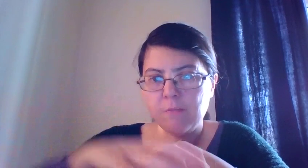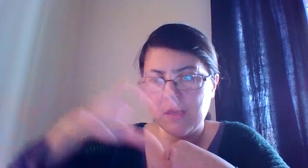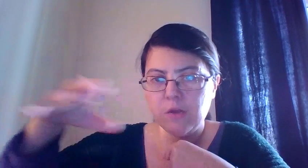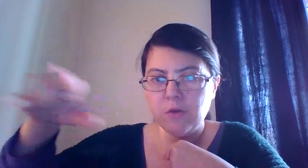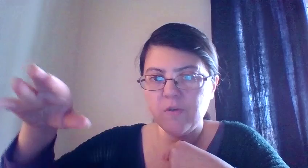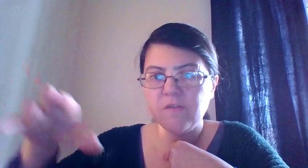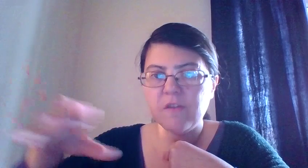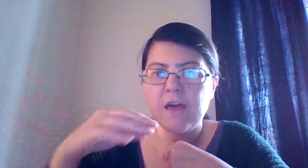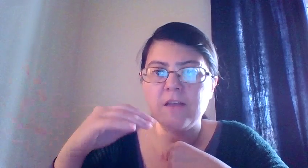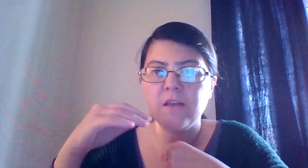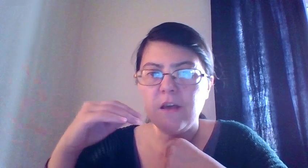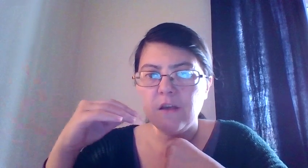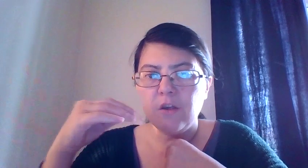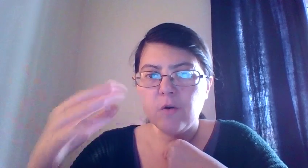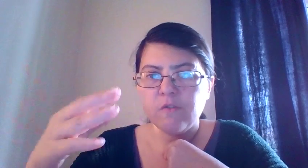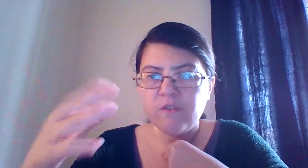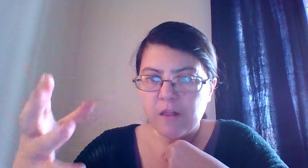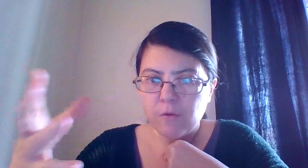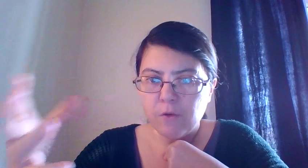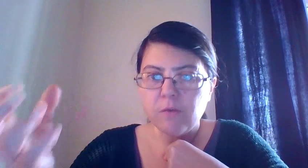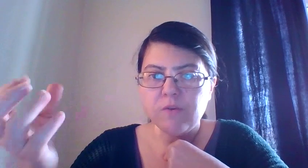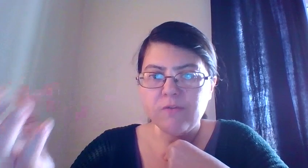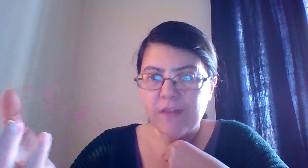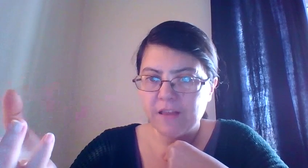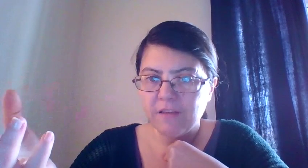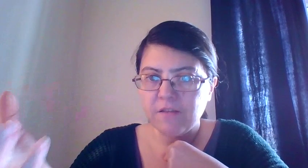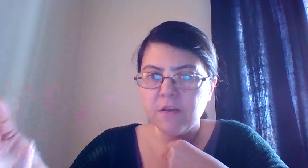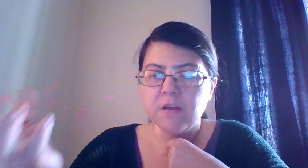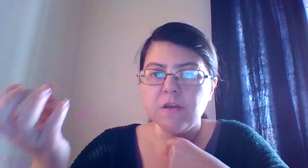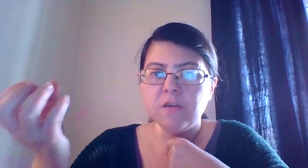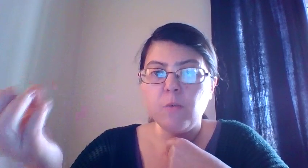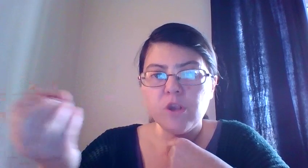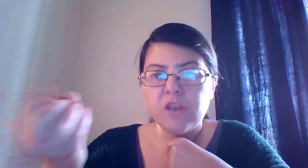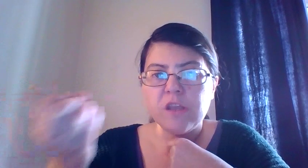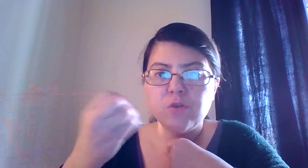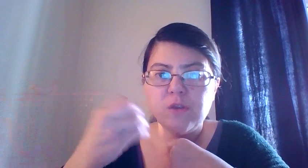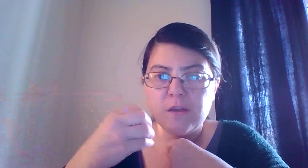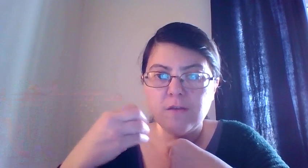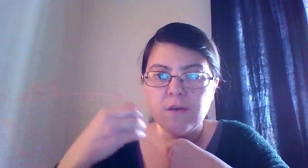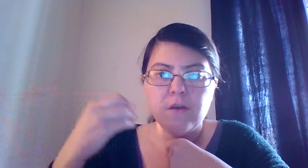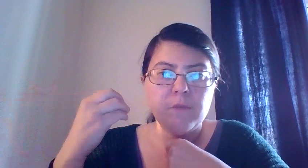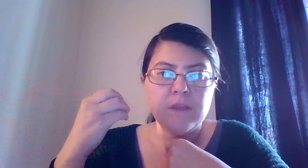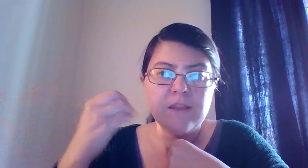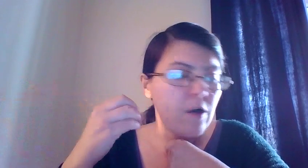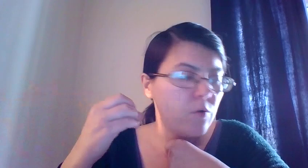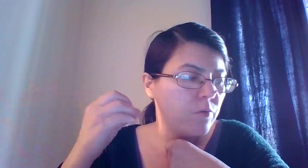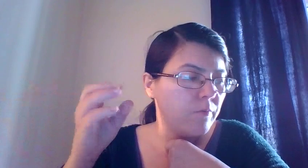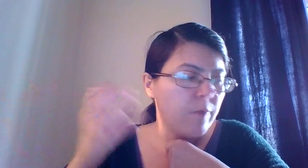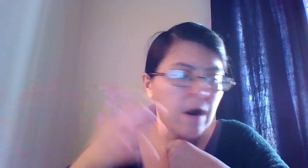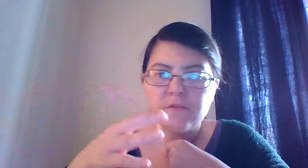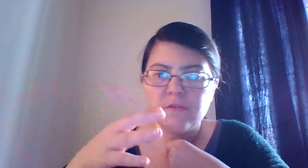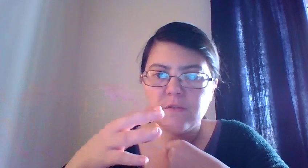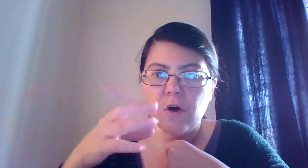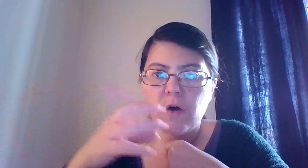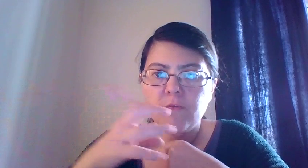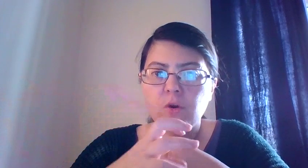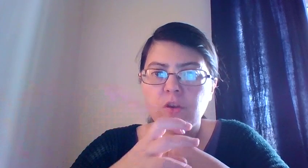many duties and your salary reflected the work that you did. But now part of the work that